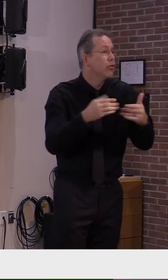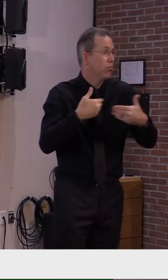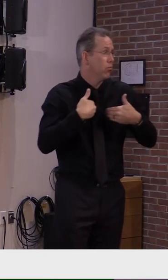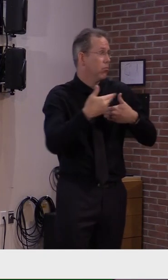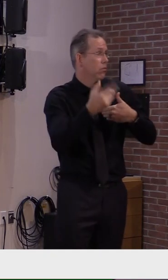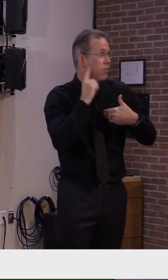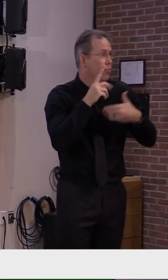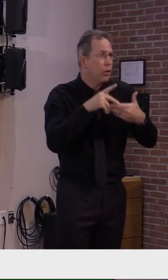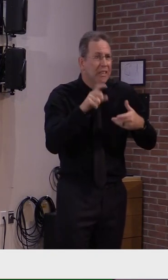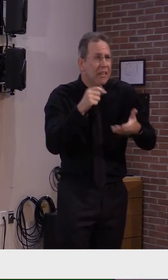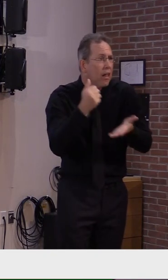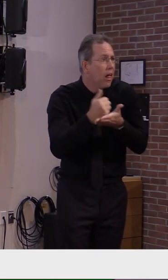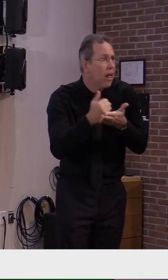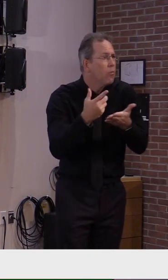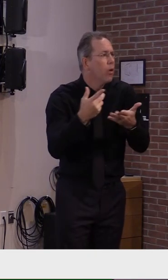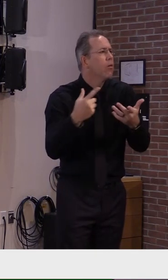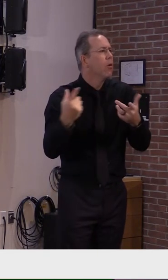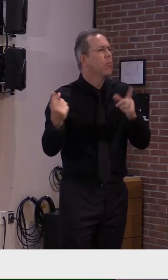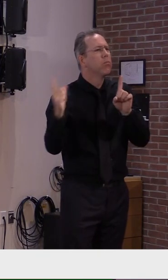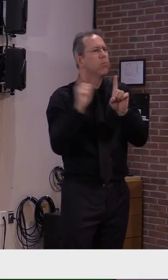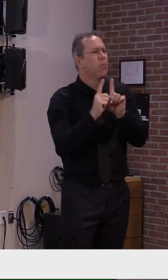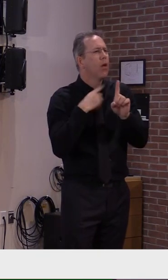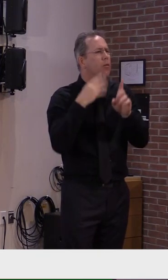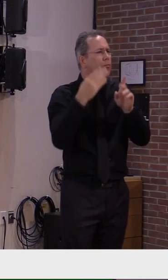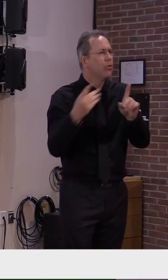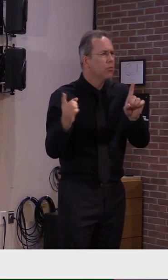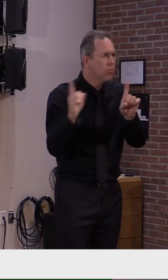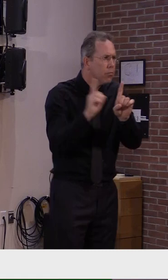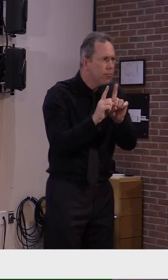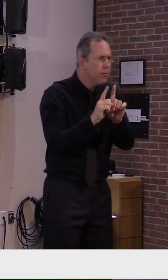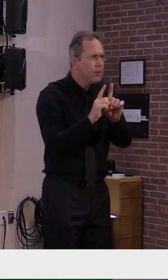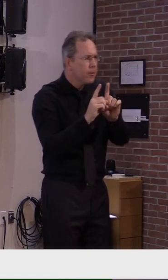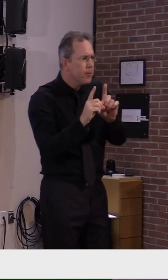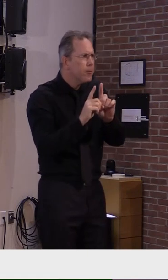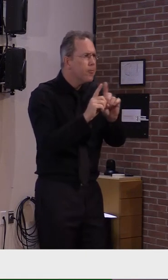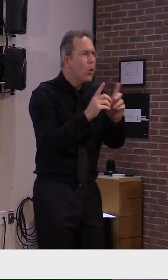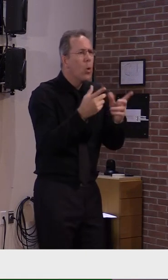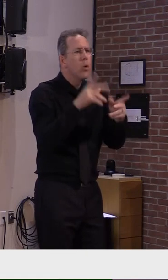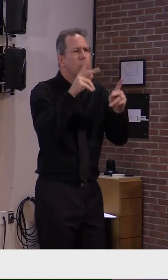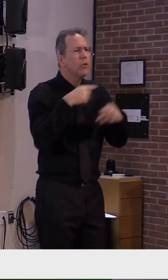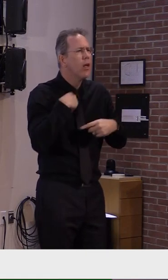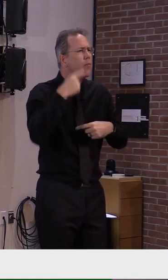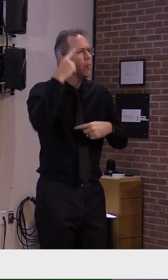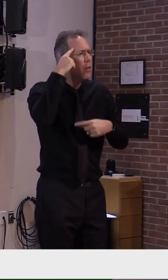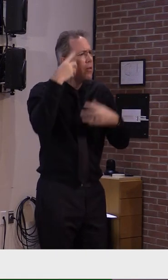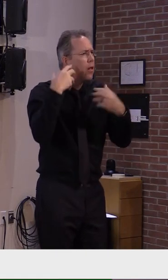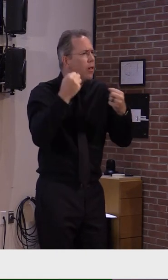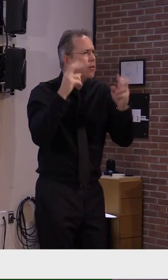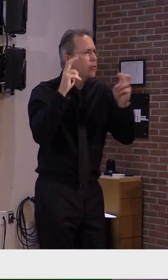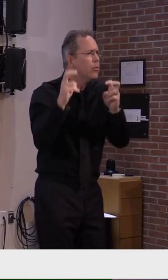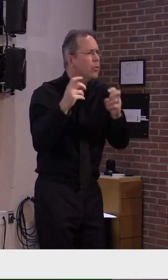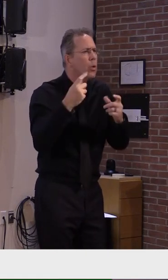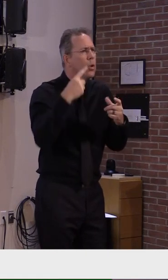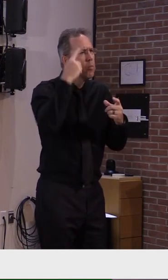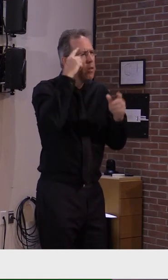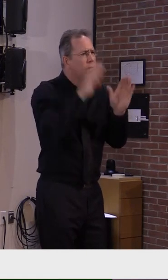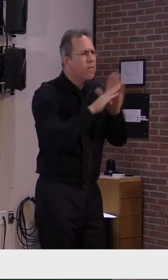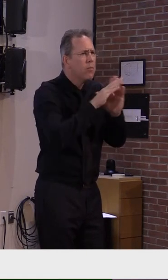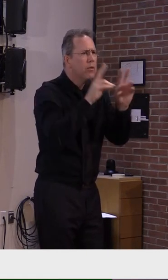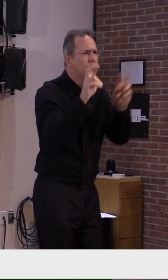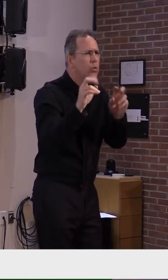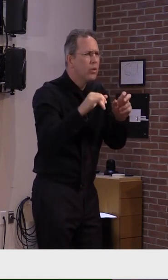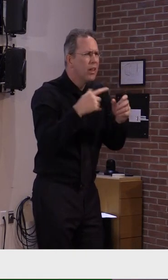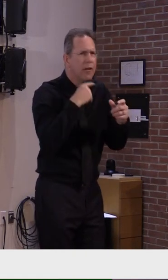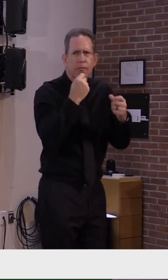cognitive impairment or disability who requires assistance to access care.